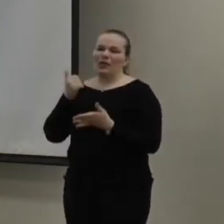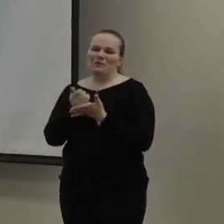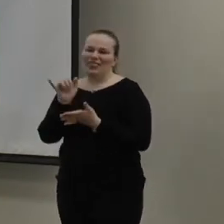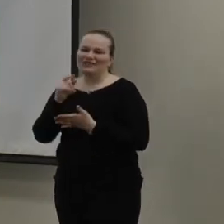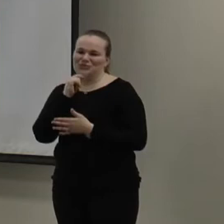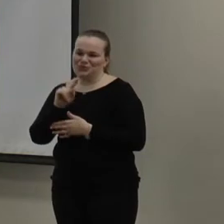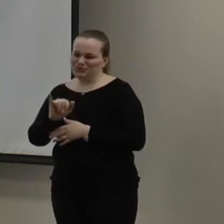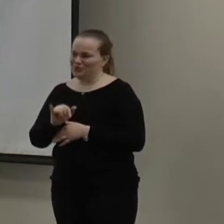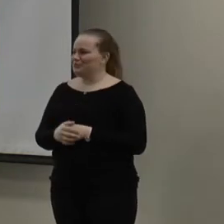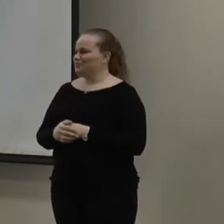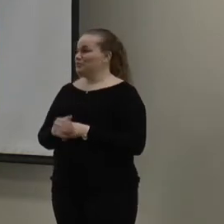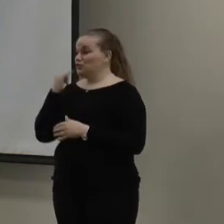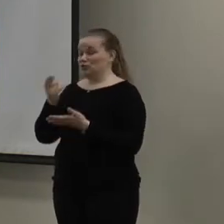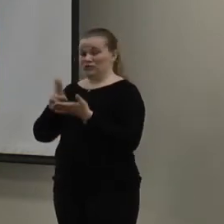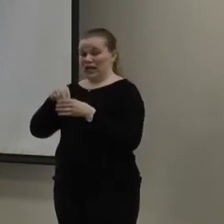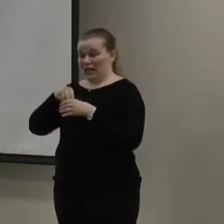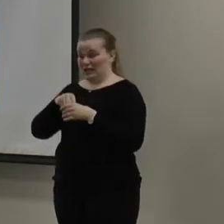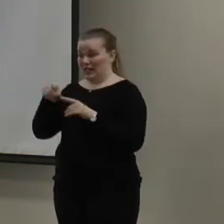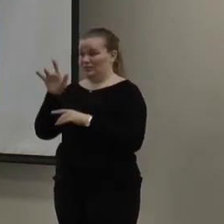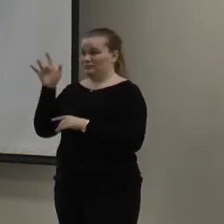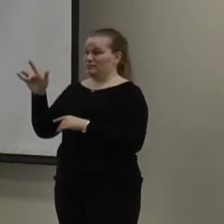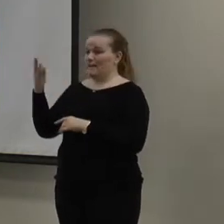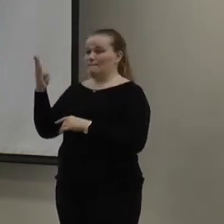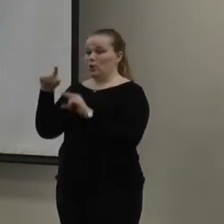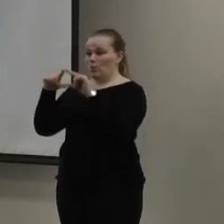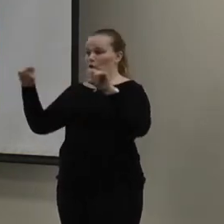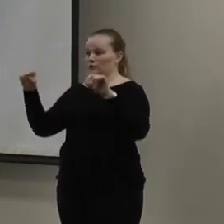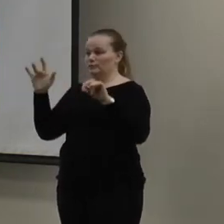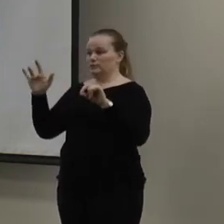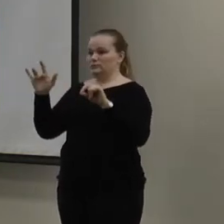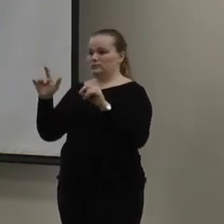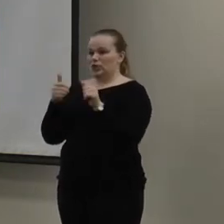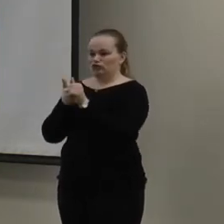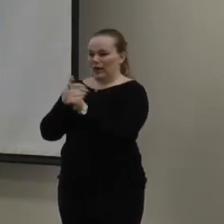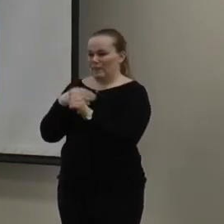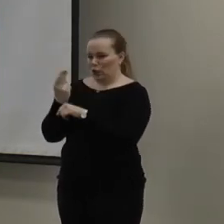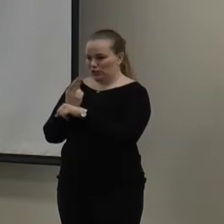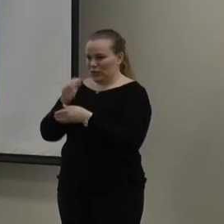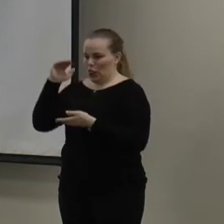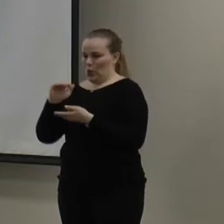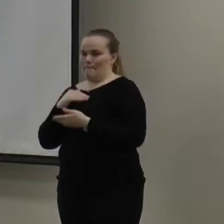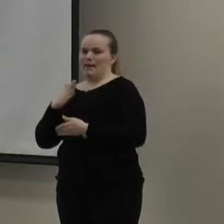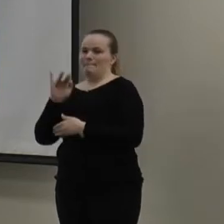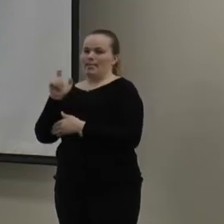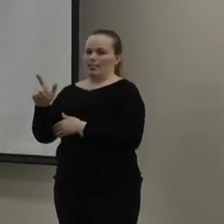So, you log in and then you're going to go and click on this key bar, track my usage, lower my bill.